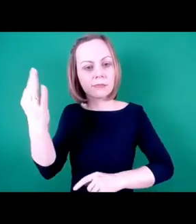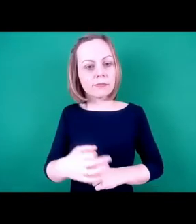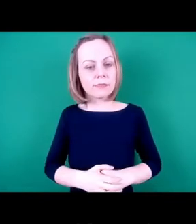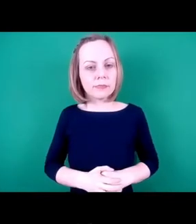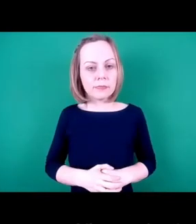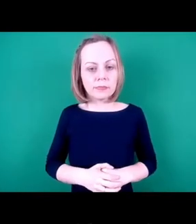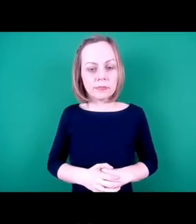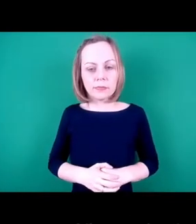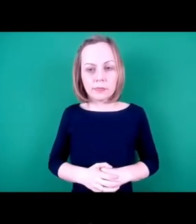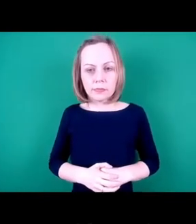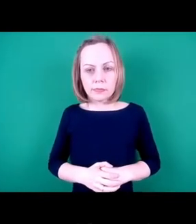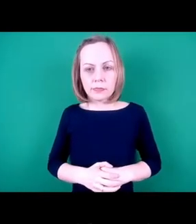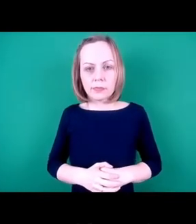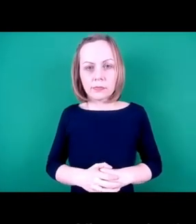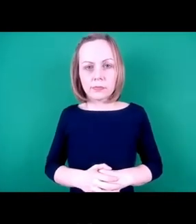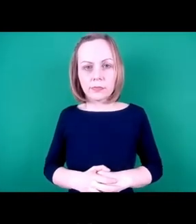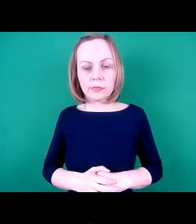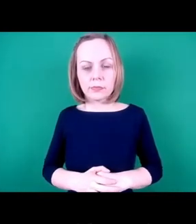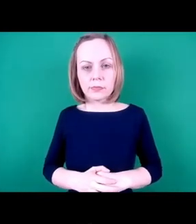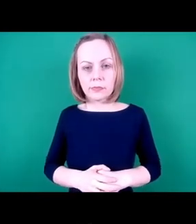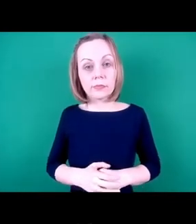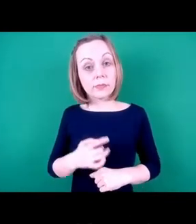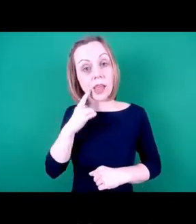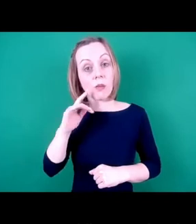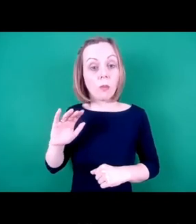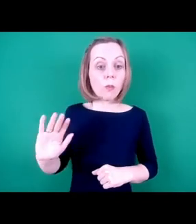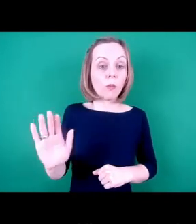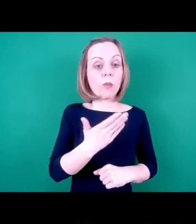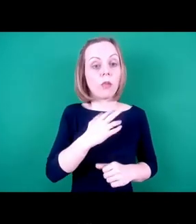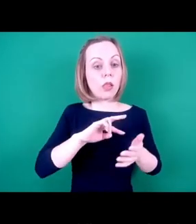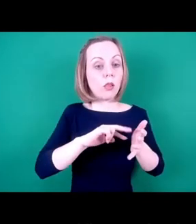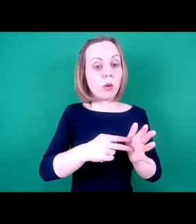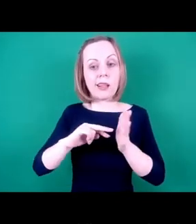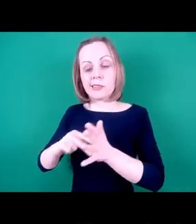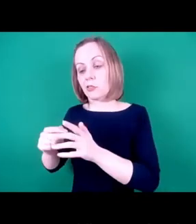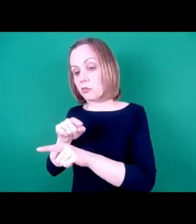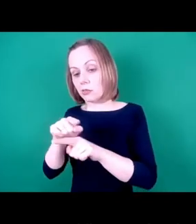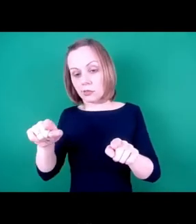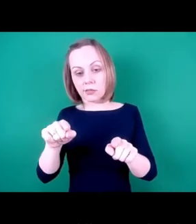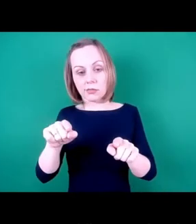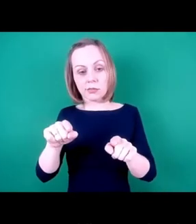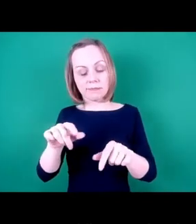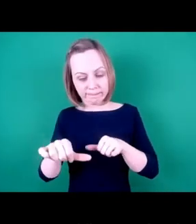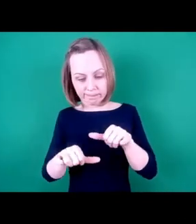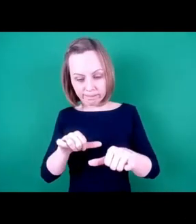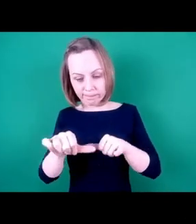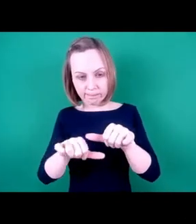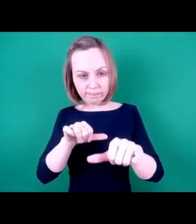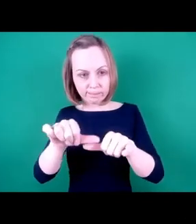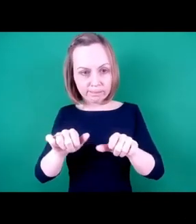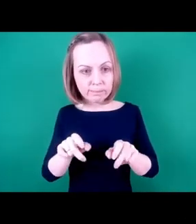All organisations, I believe, need to adopt a systematic approach. We must turn words